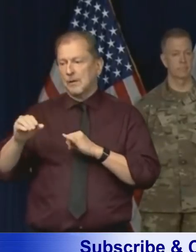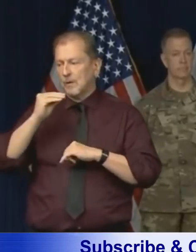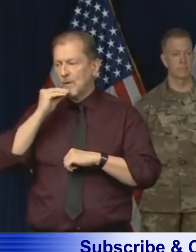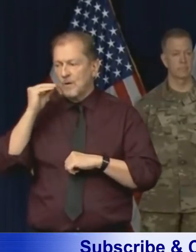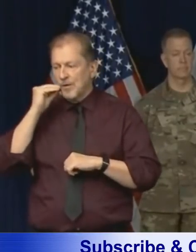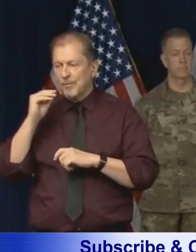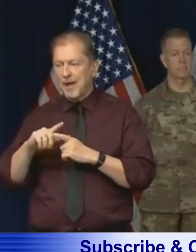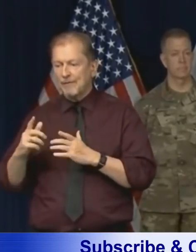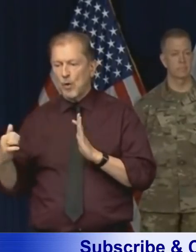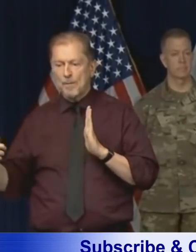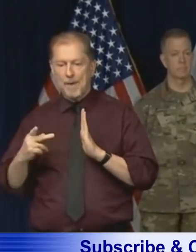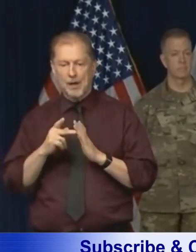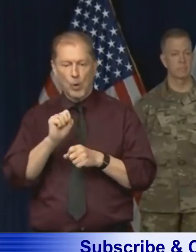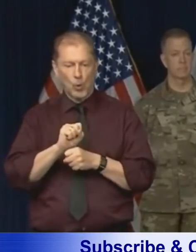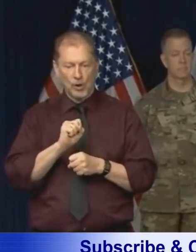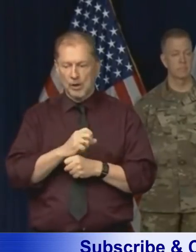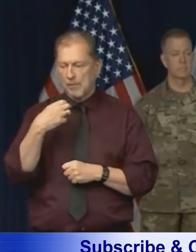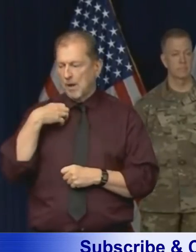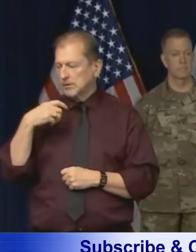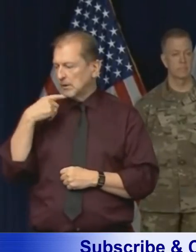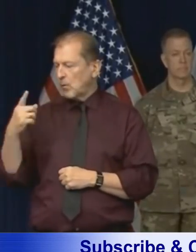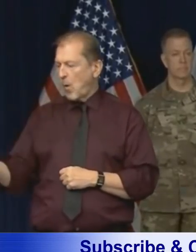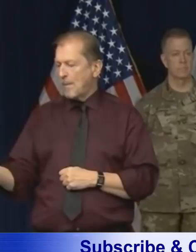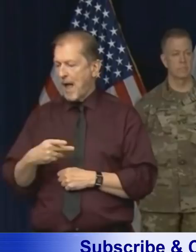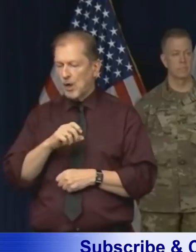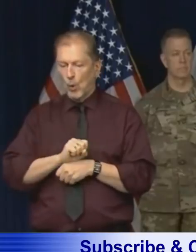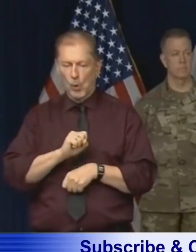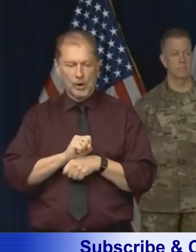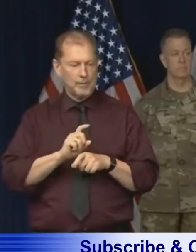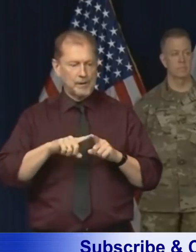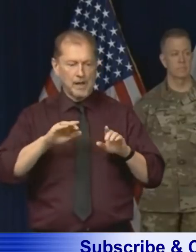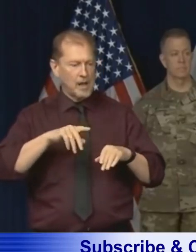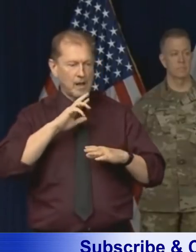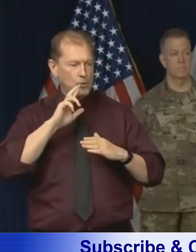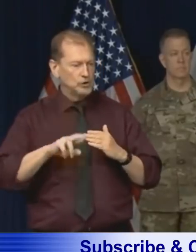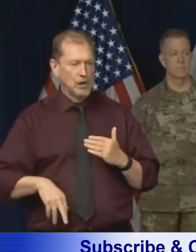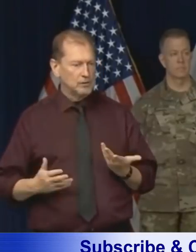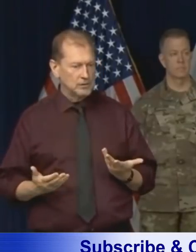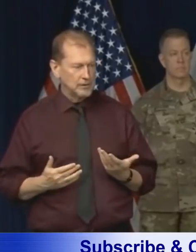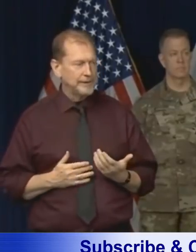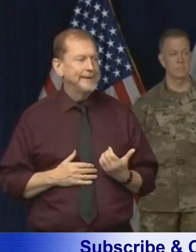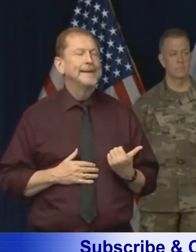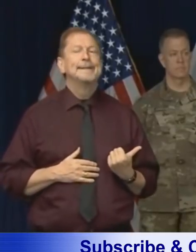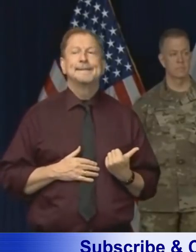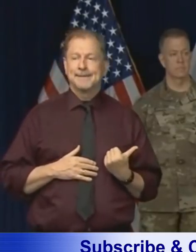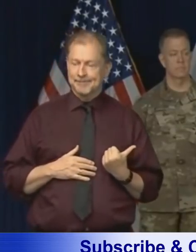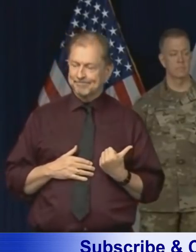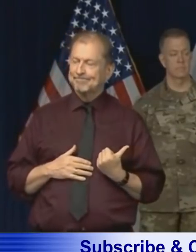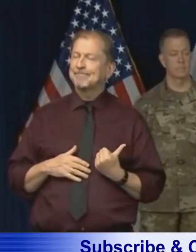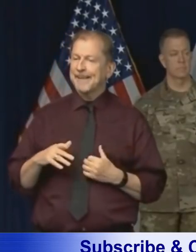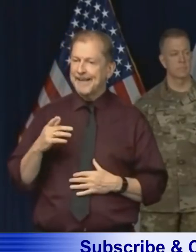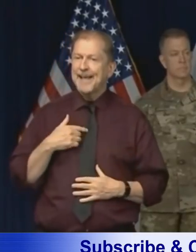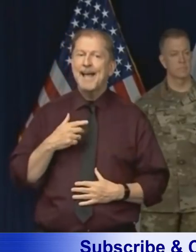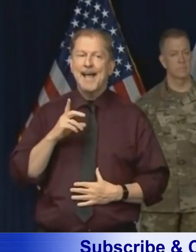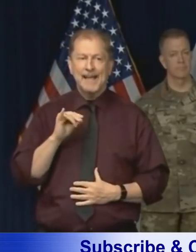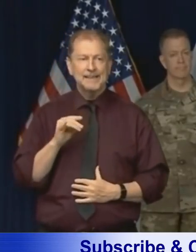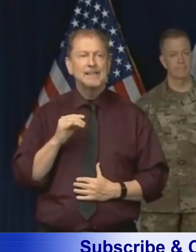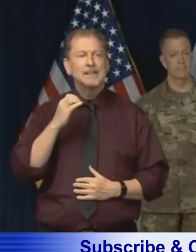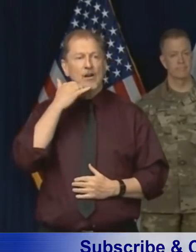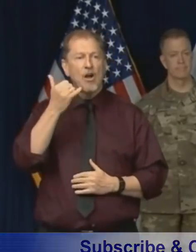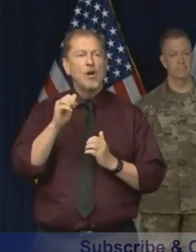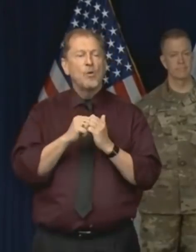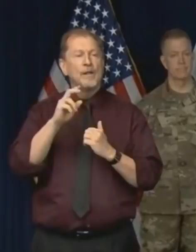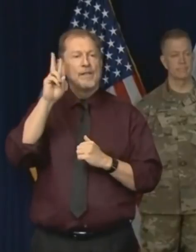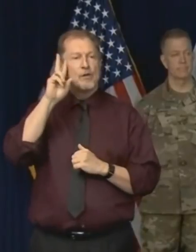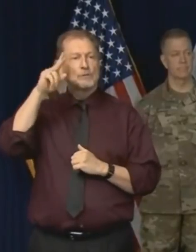back to work. There are employers saying get back to work. What should they do? So I actually have been in contact, I think, with the VP